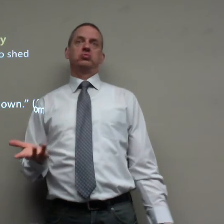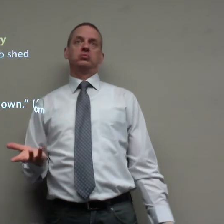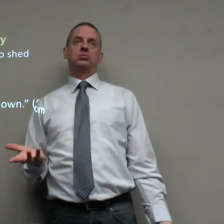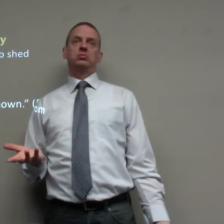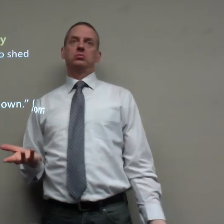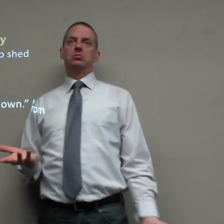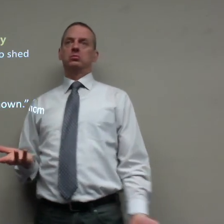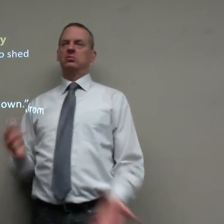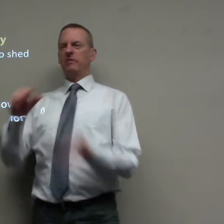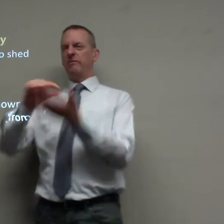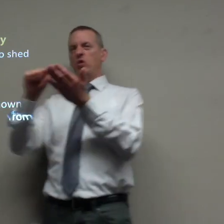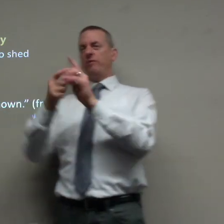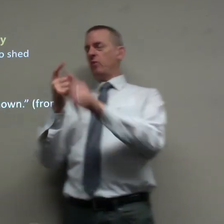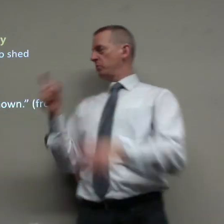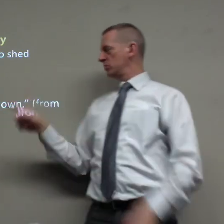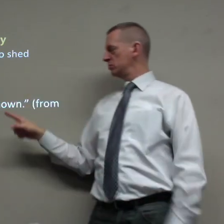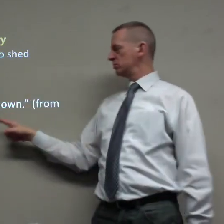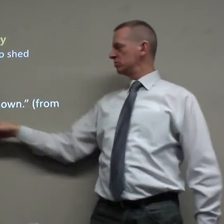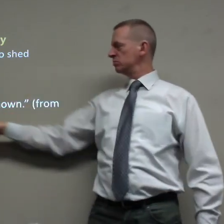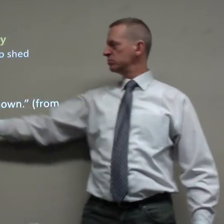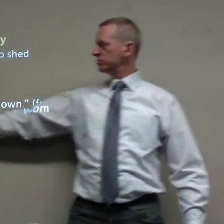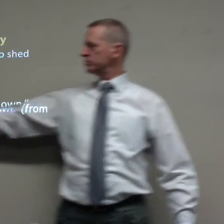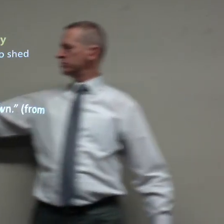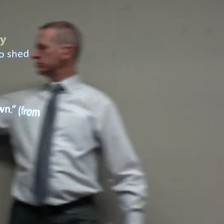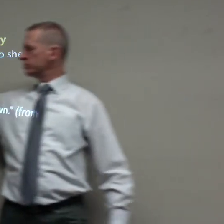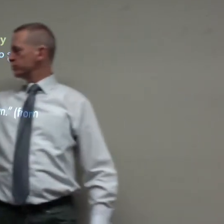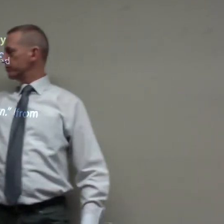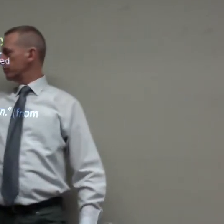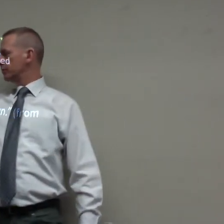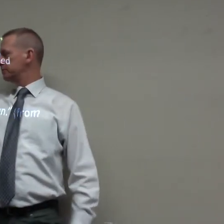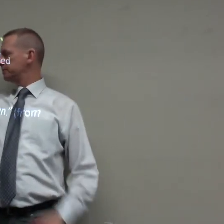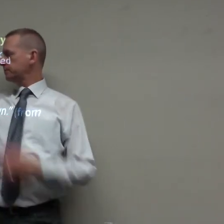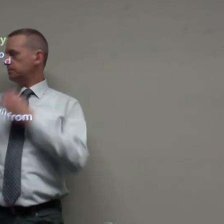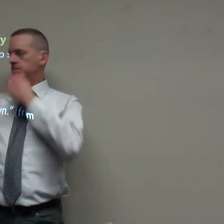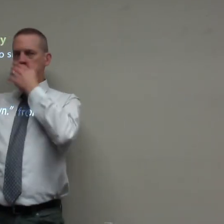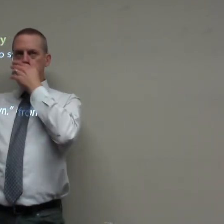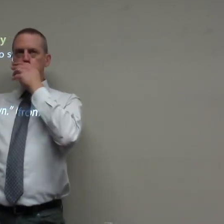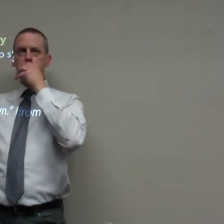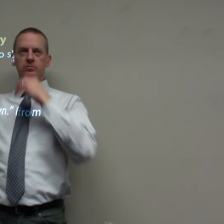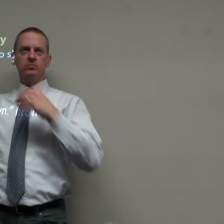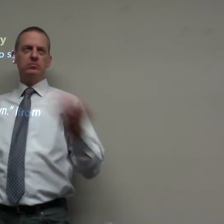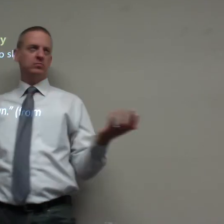like it's mine this is from Isaiah 59 verse 7 through 8